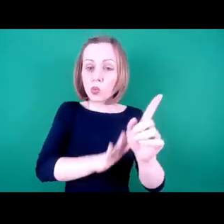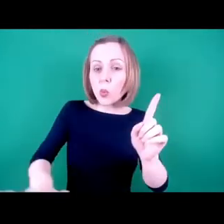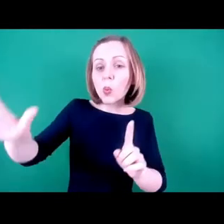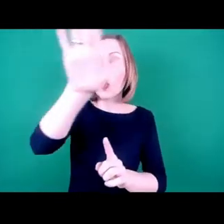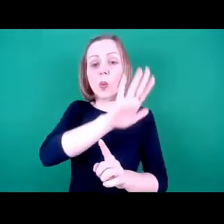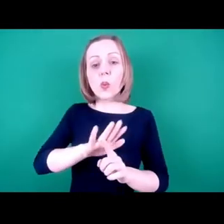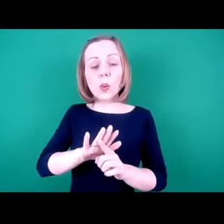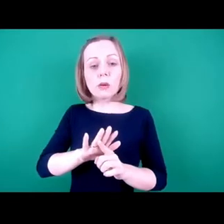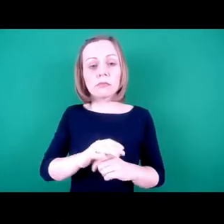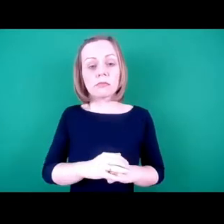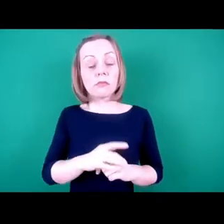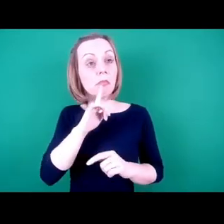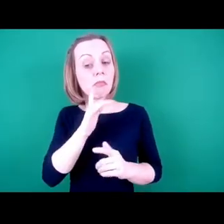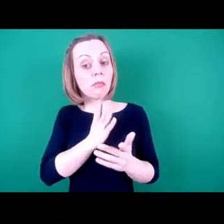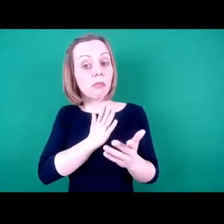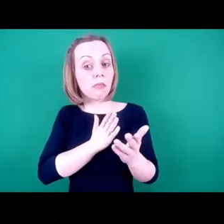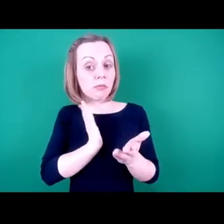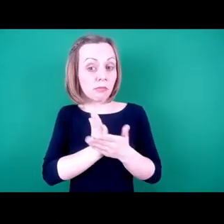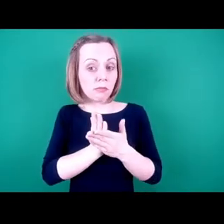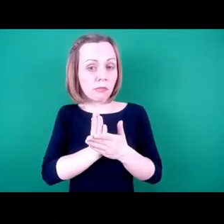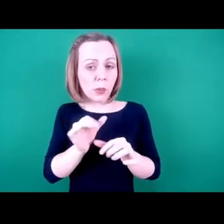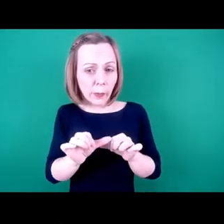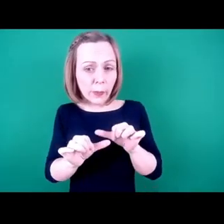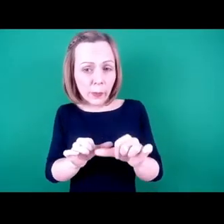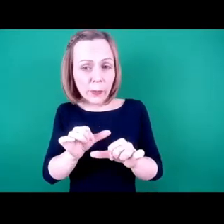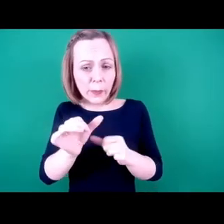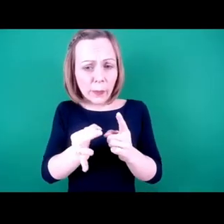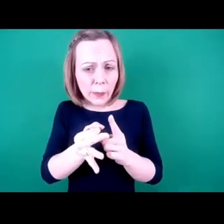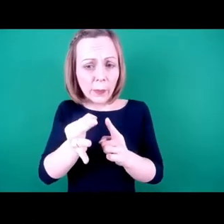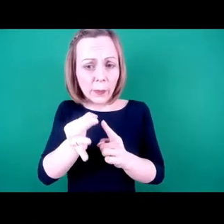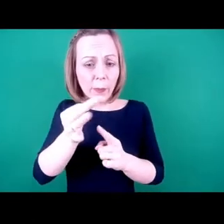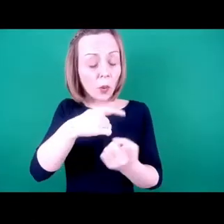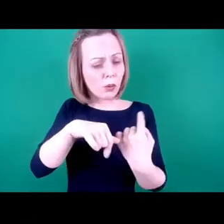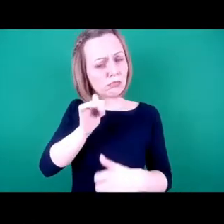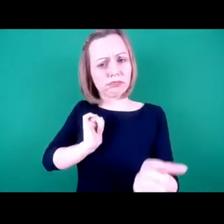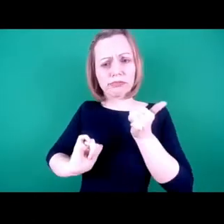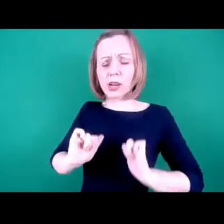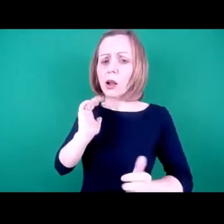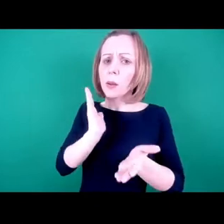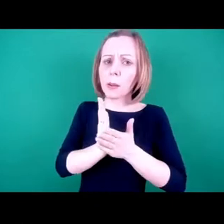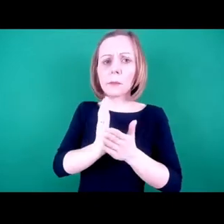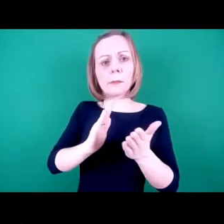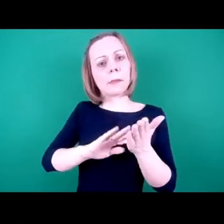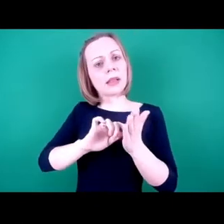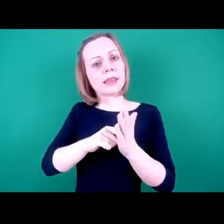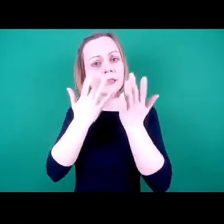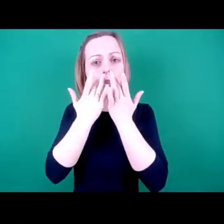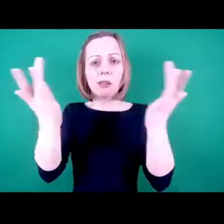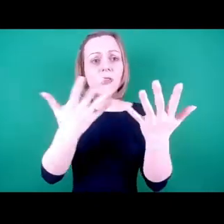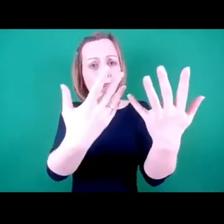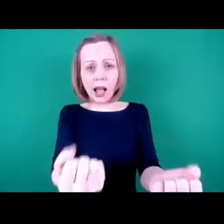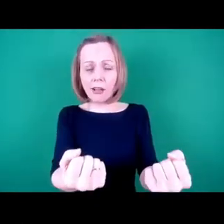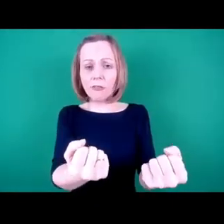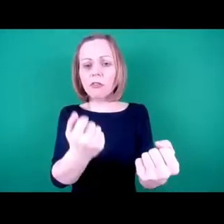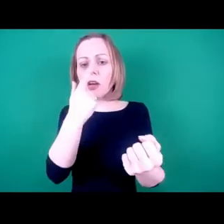Thankfully, some progress is being made slowly, but we're proud to be able to offer this facility at MK Gallery and to be able to develop